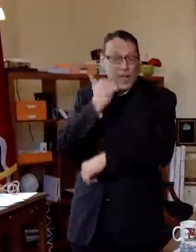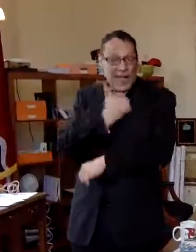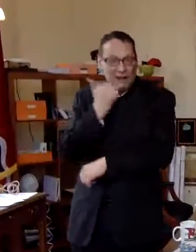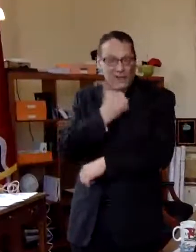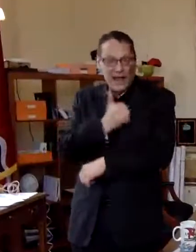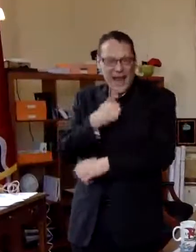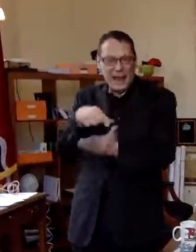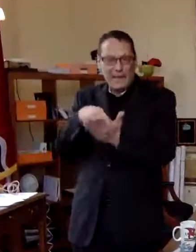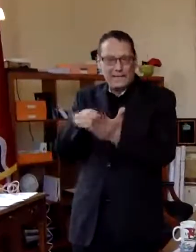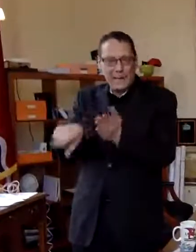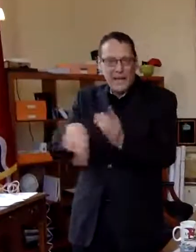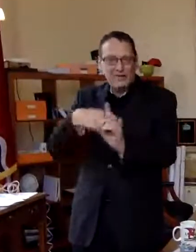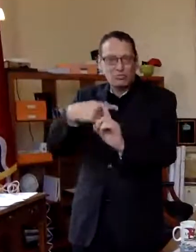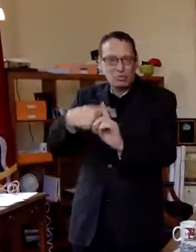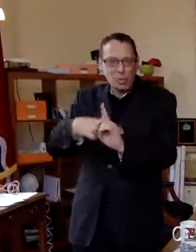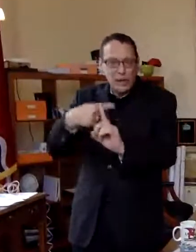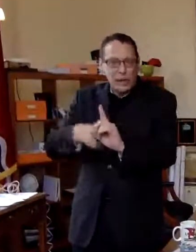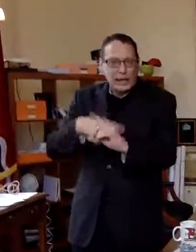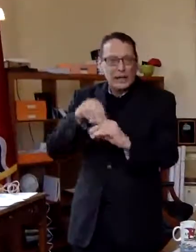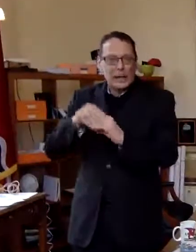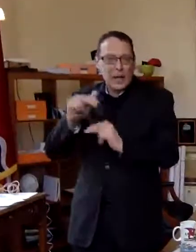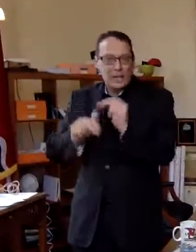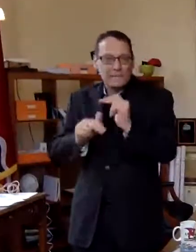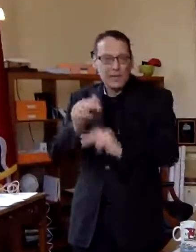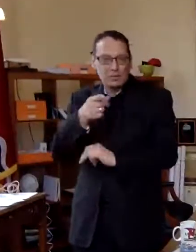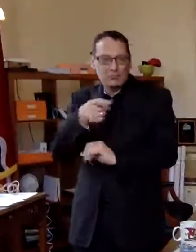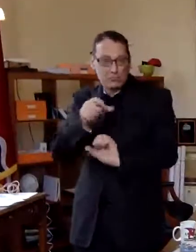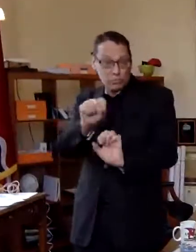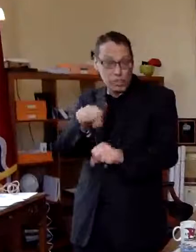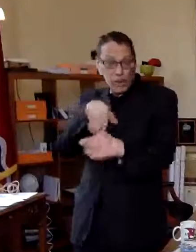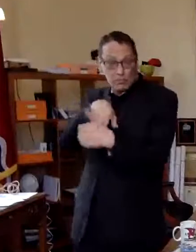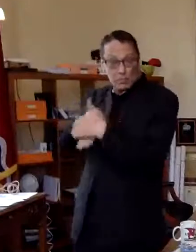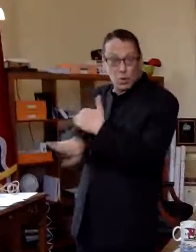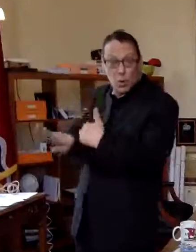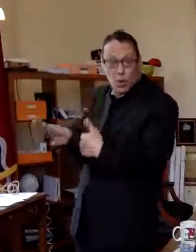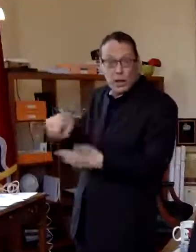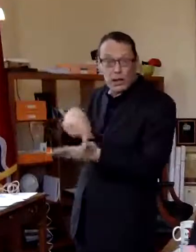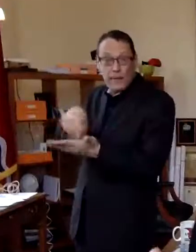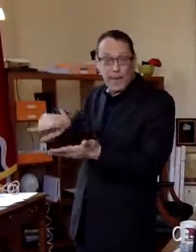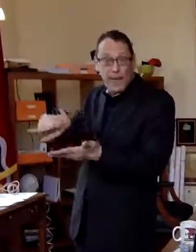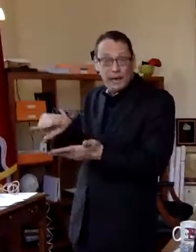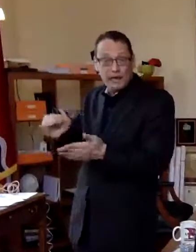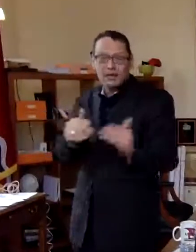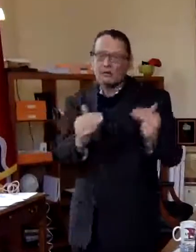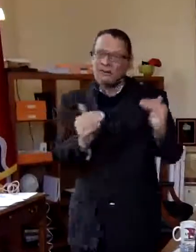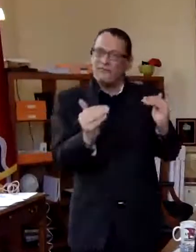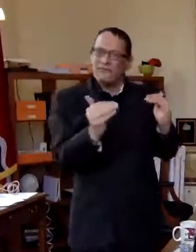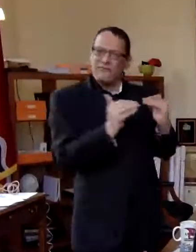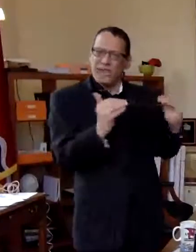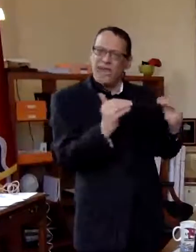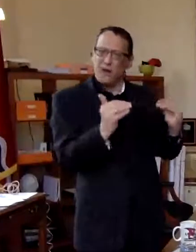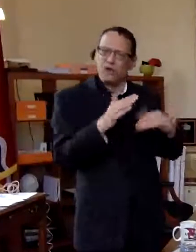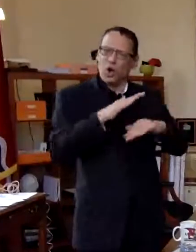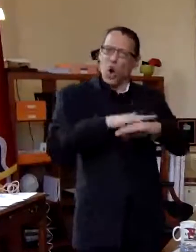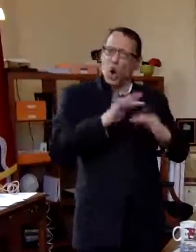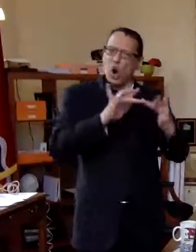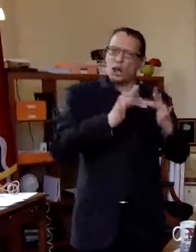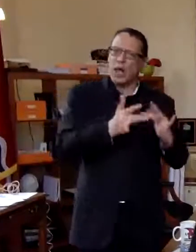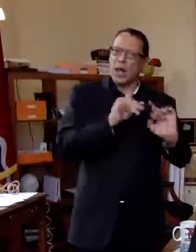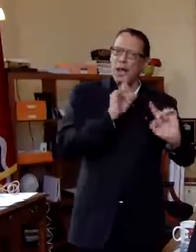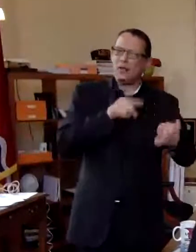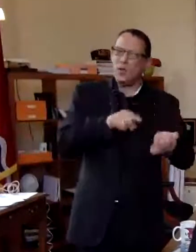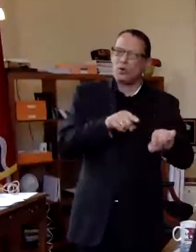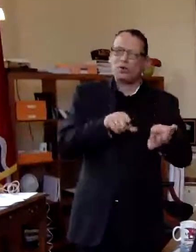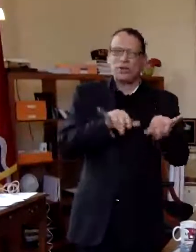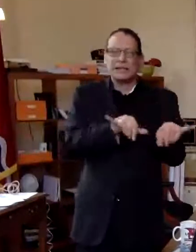and day out paying rent in a building where you can go in and buy stuff and you got to pay your sales tax we think it's only fair that you have to pay that when you order online